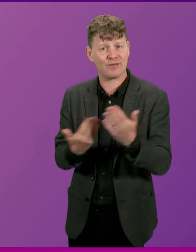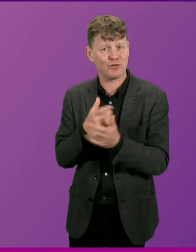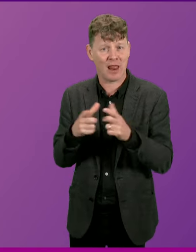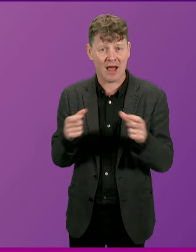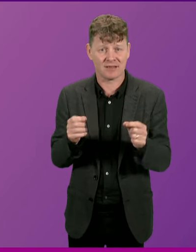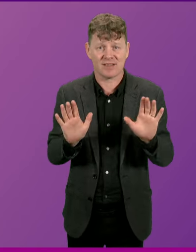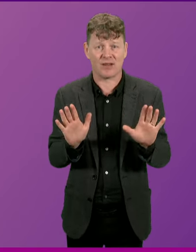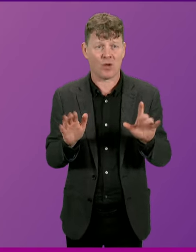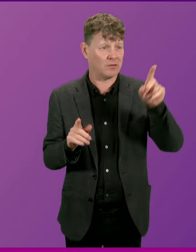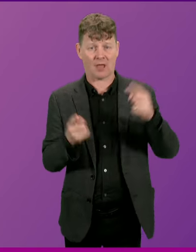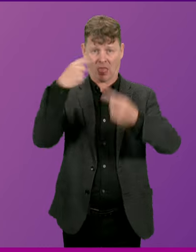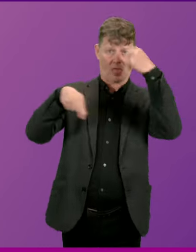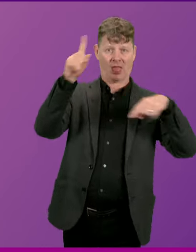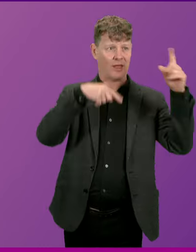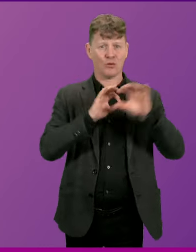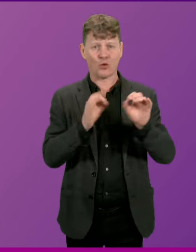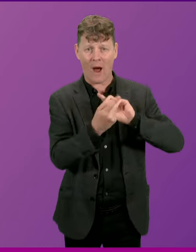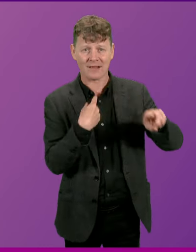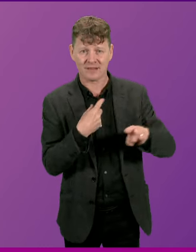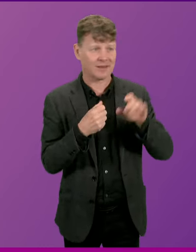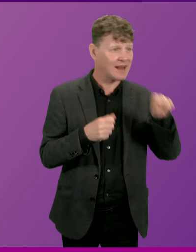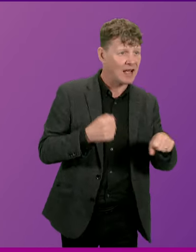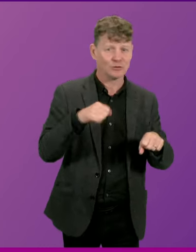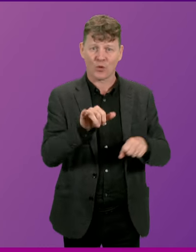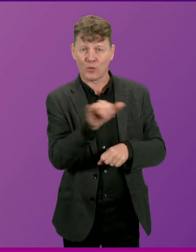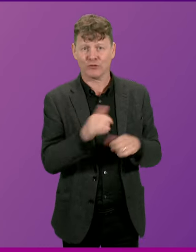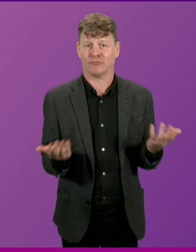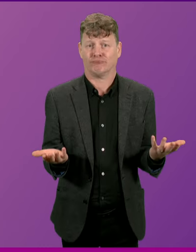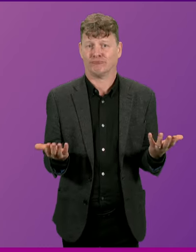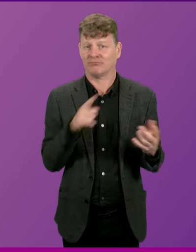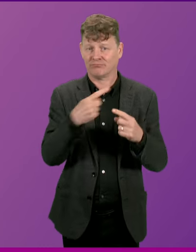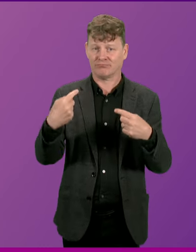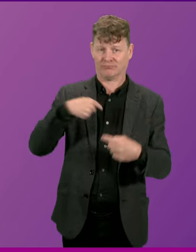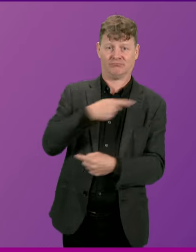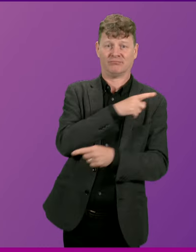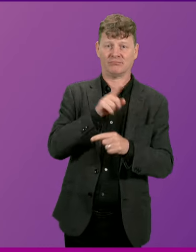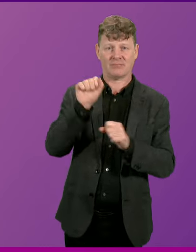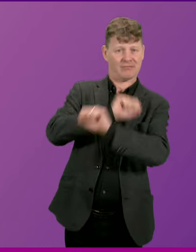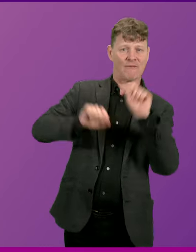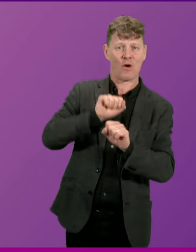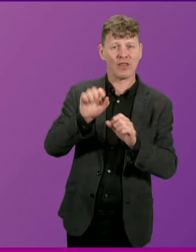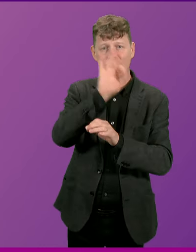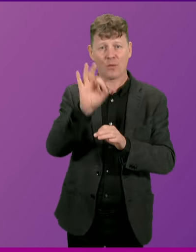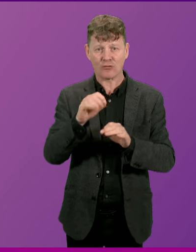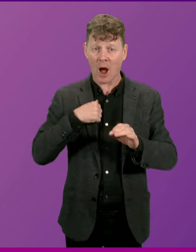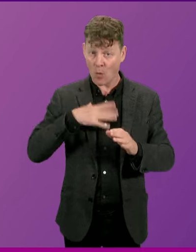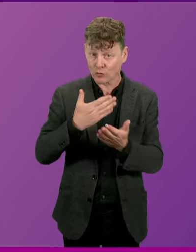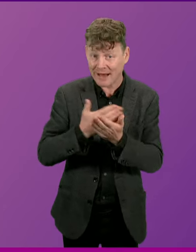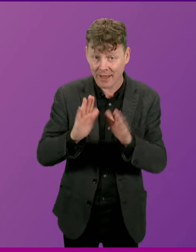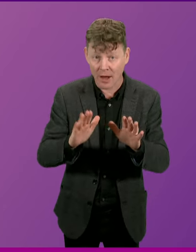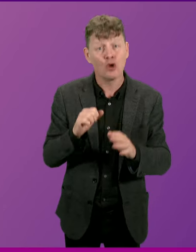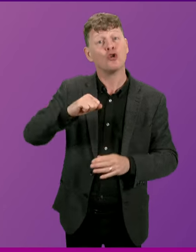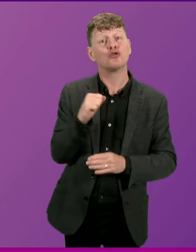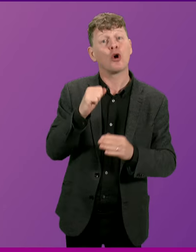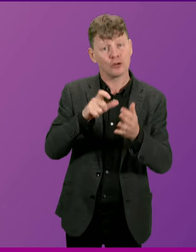licences? And we got nothing. No answer whatsoever about that specific question. So let me be clear, these Scottish Conservatives